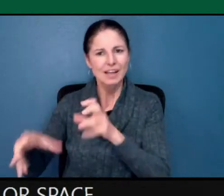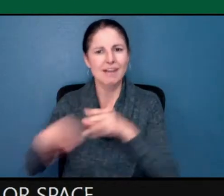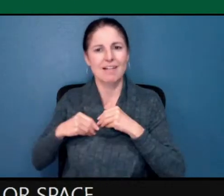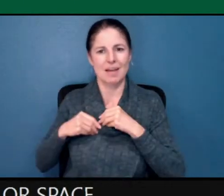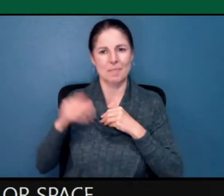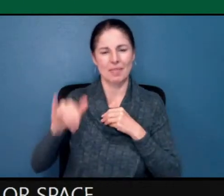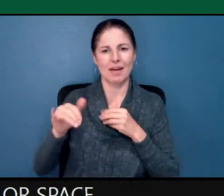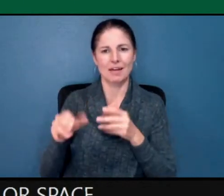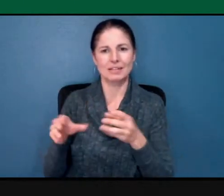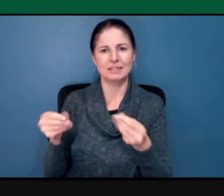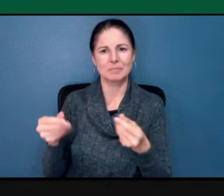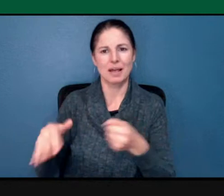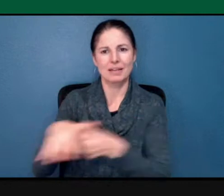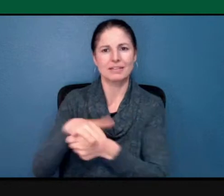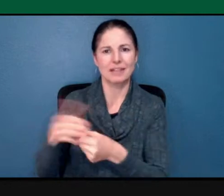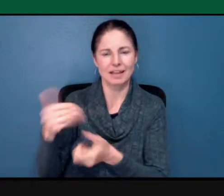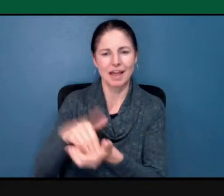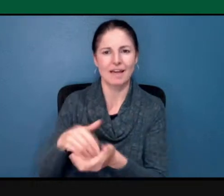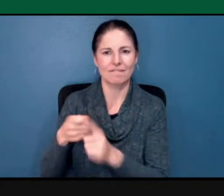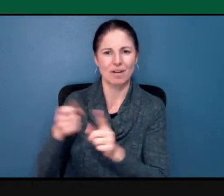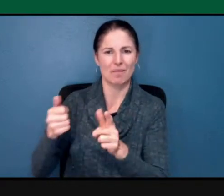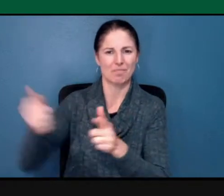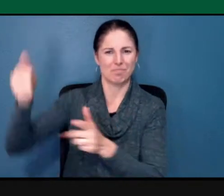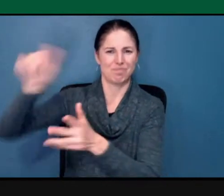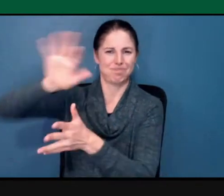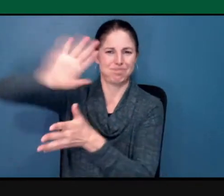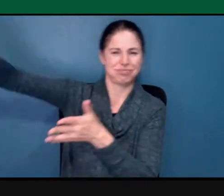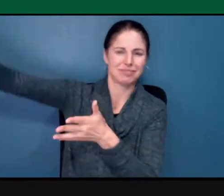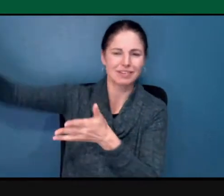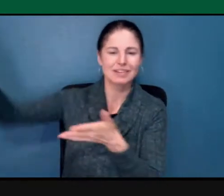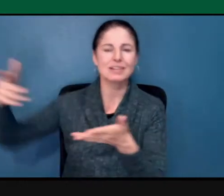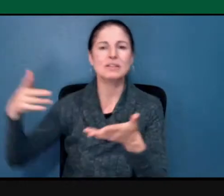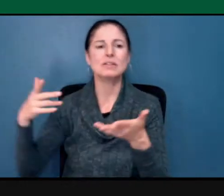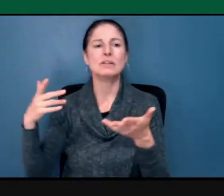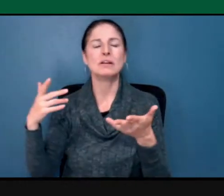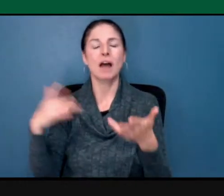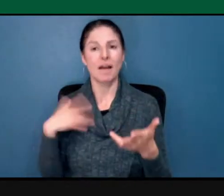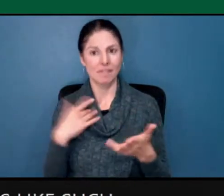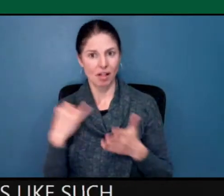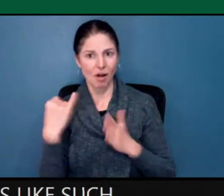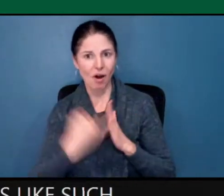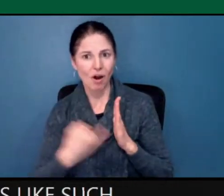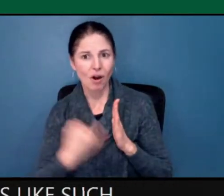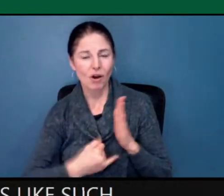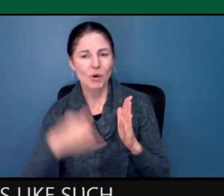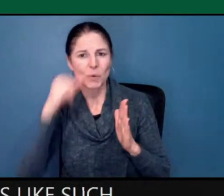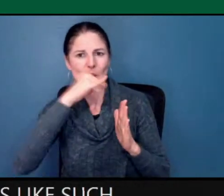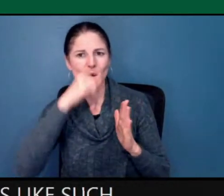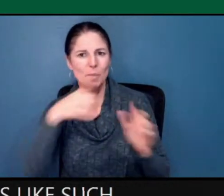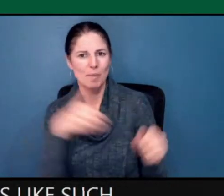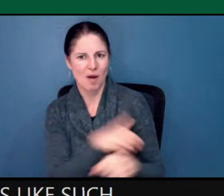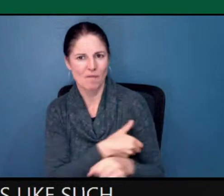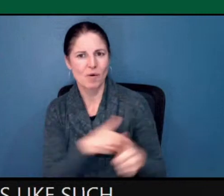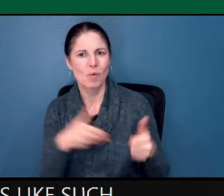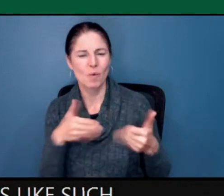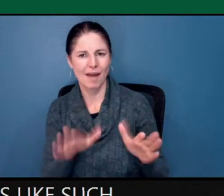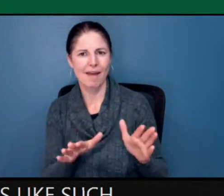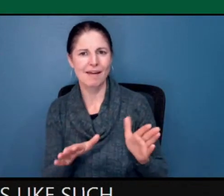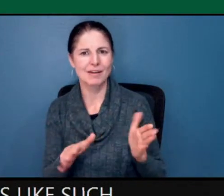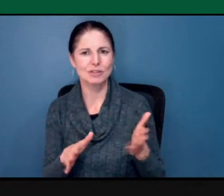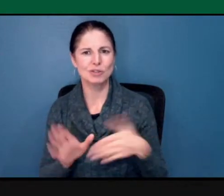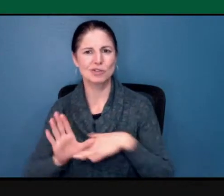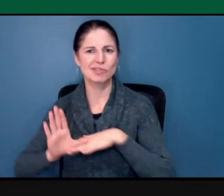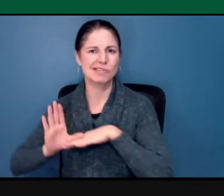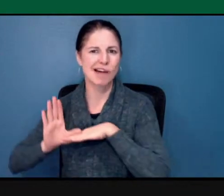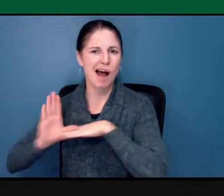And my question is, art seems like such a powerful way to do that. And I just wanted to, because I feel like that's what